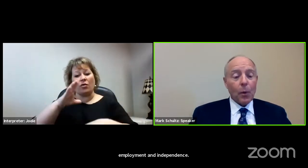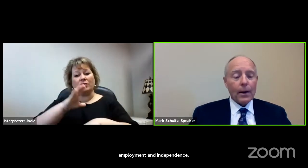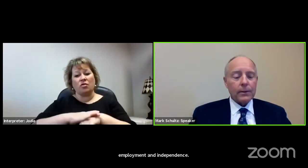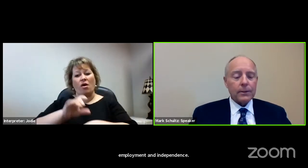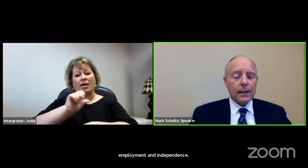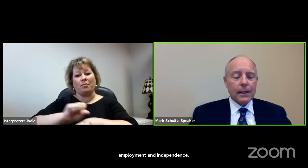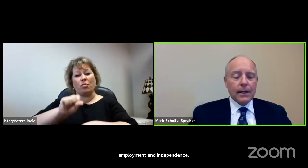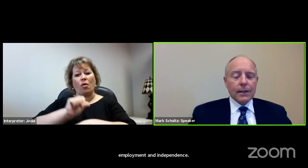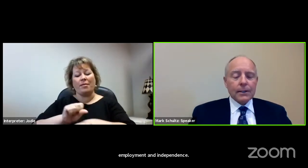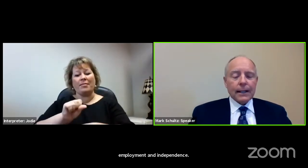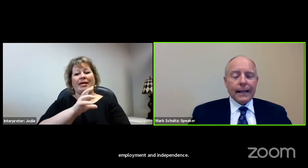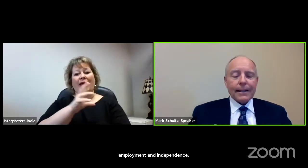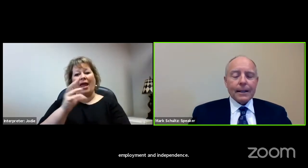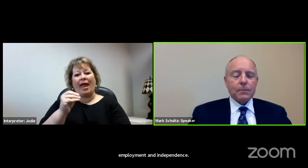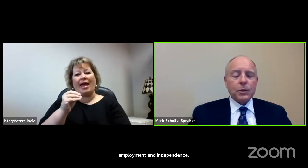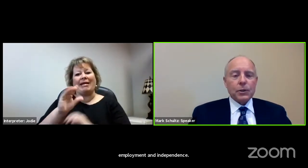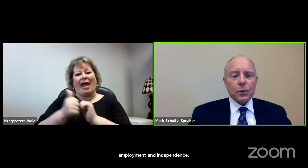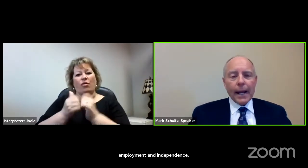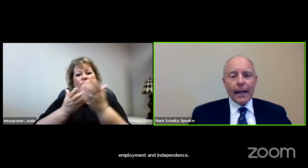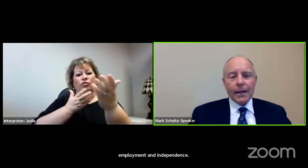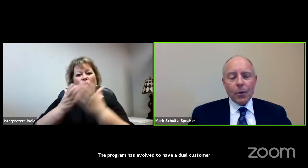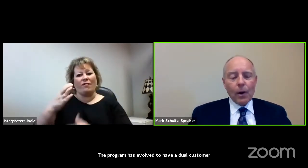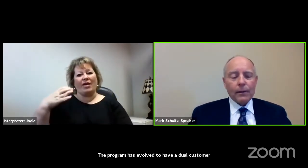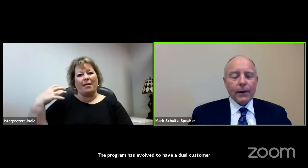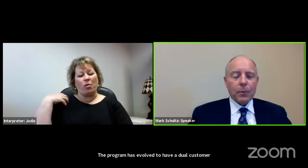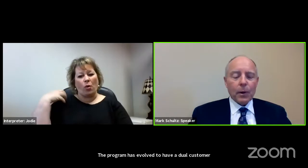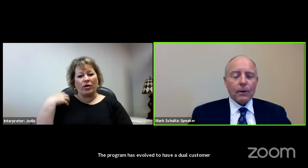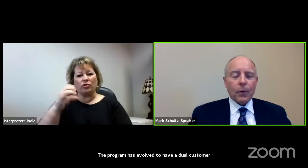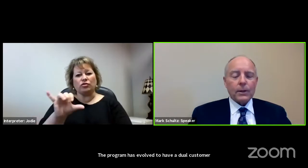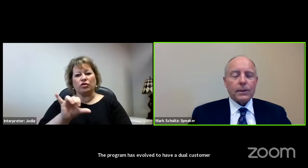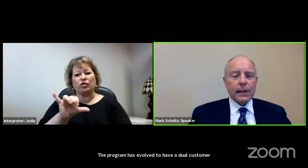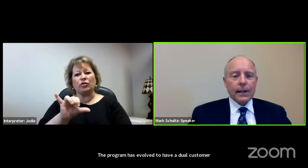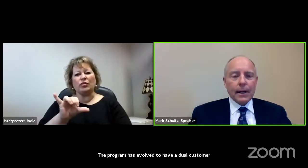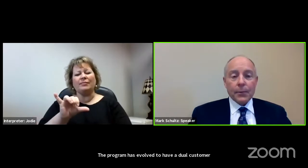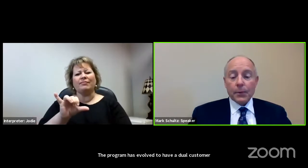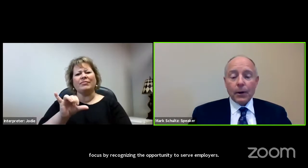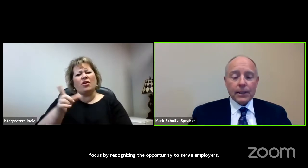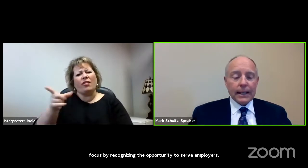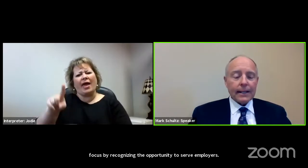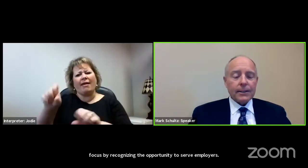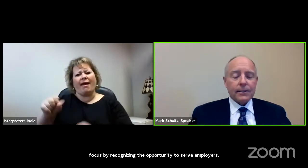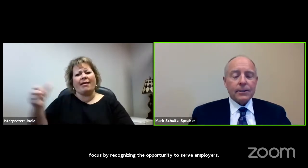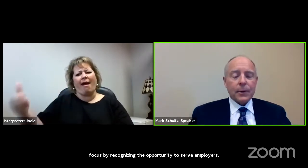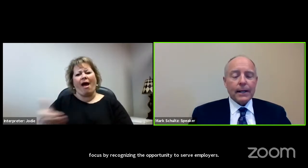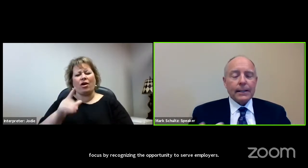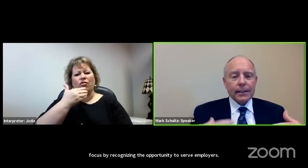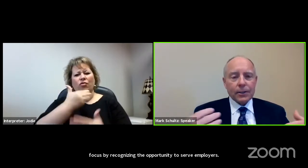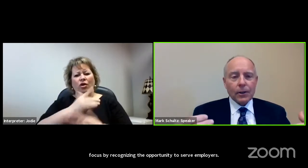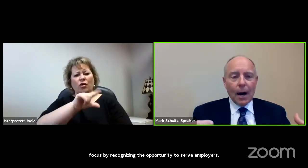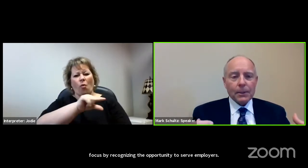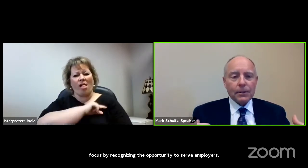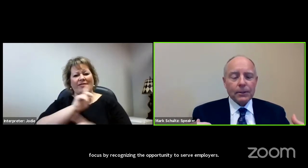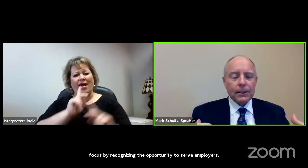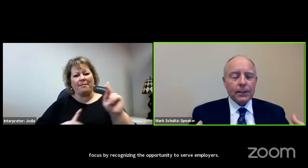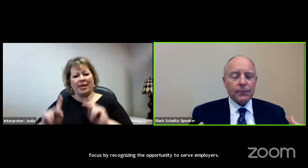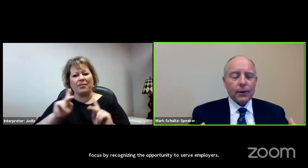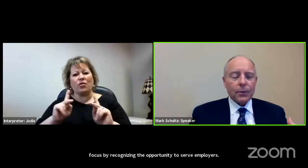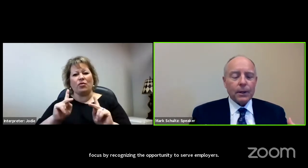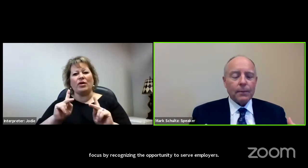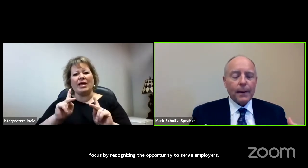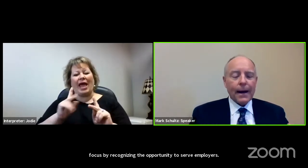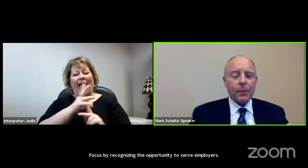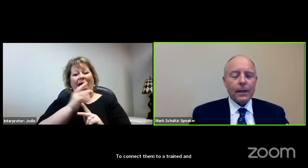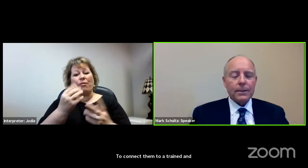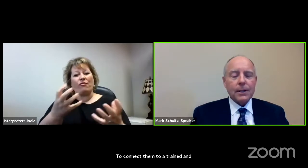to serve employers to connect them to a trained qualified workforce and through those connections create additional opportunities